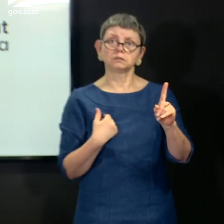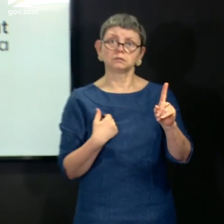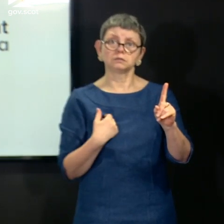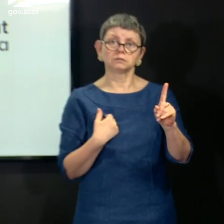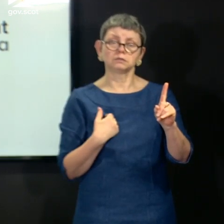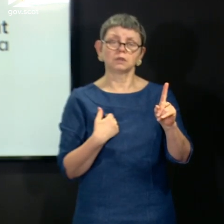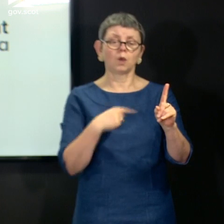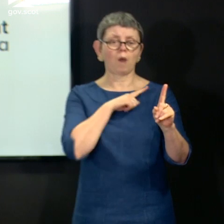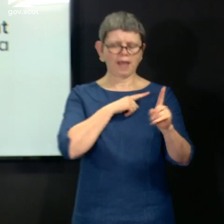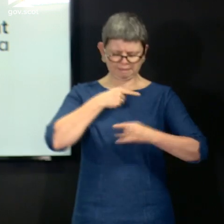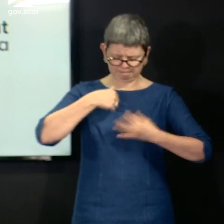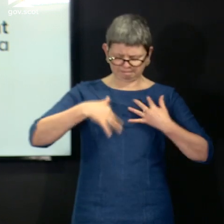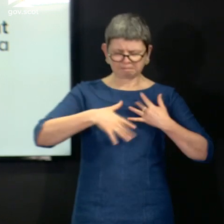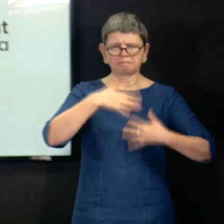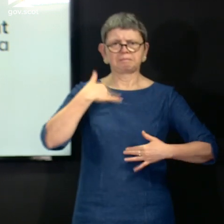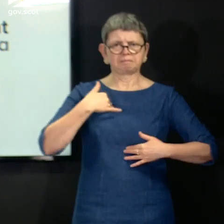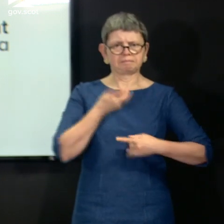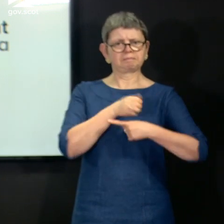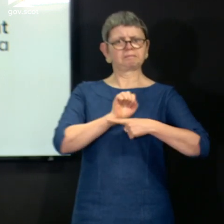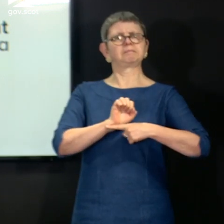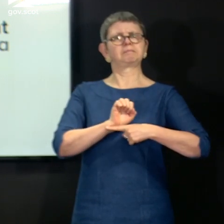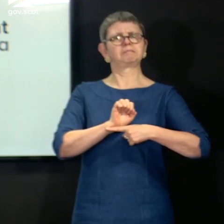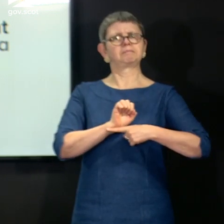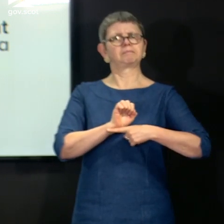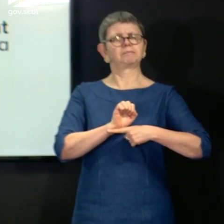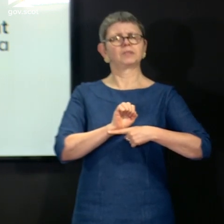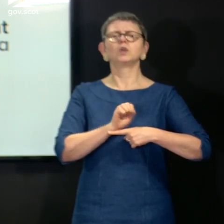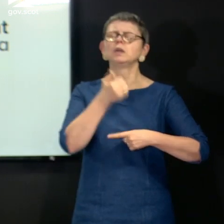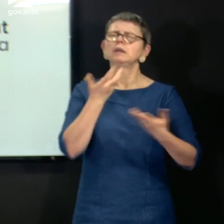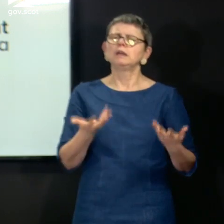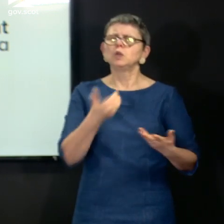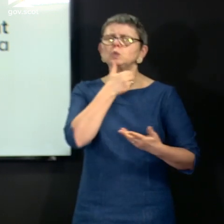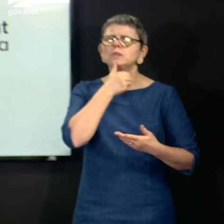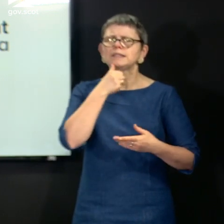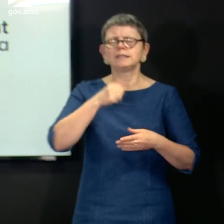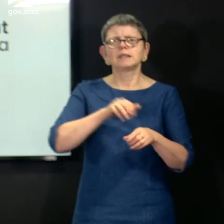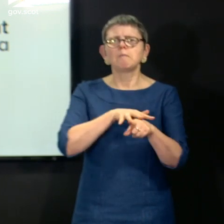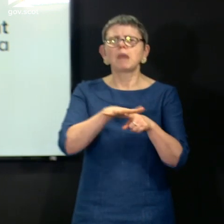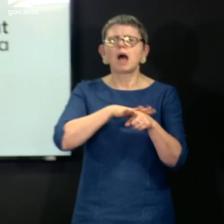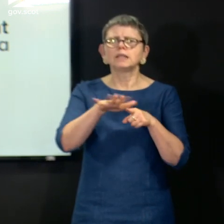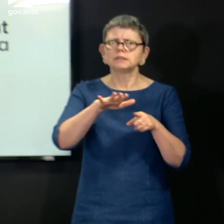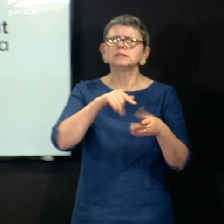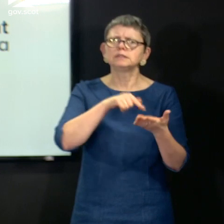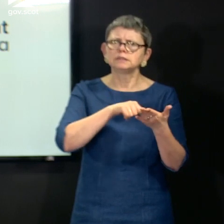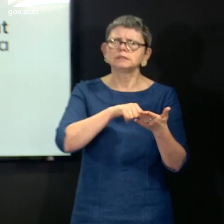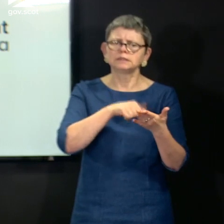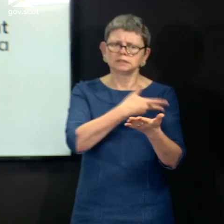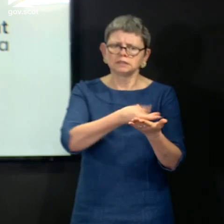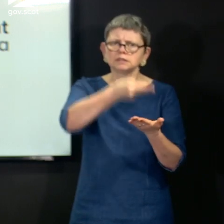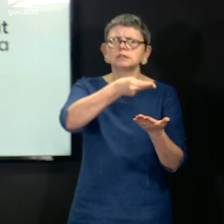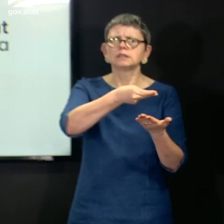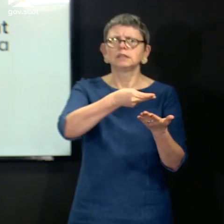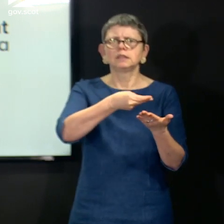in response to the virus. The test uses blood samples drawn at random from a range of everyday